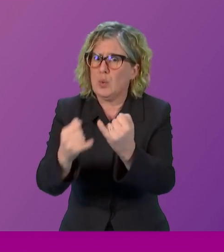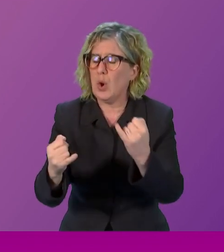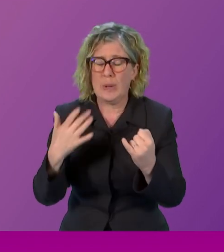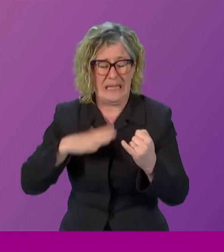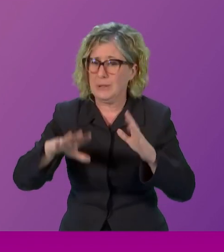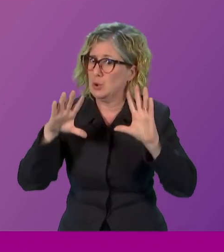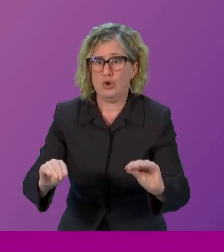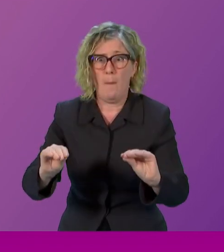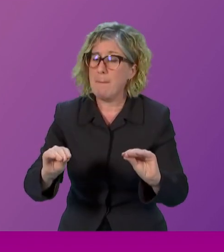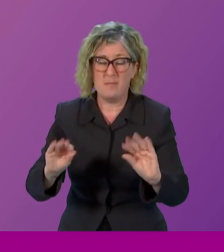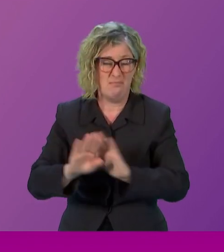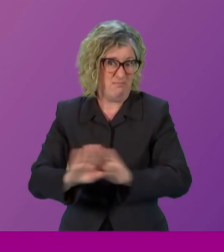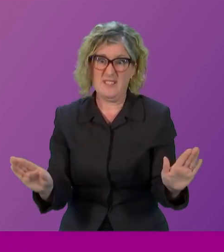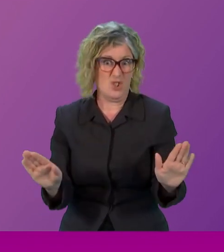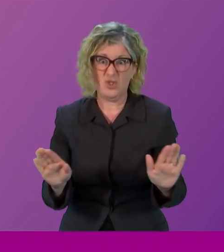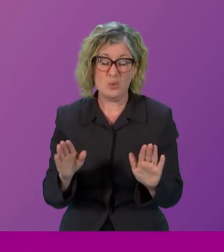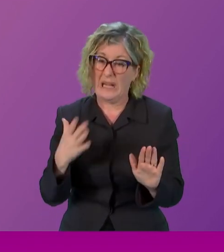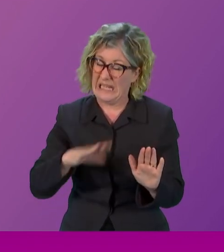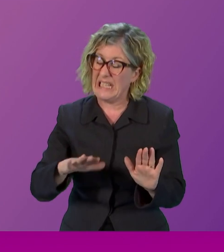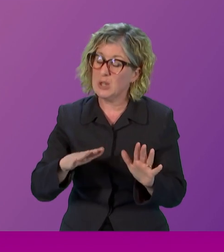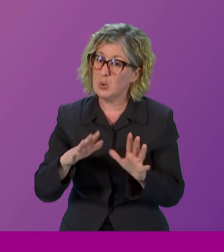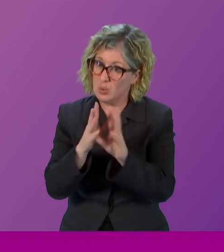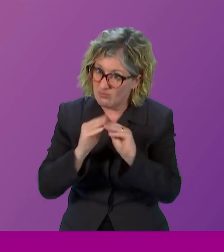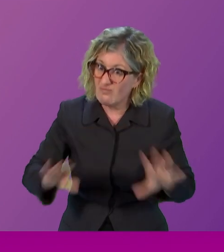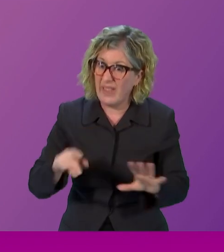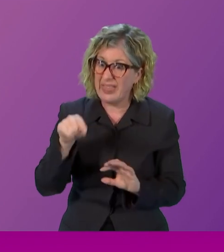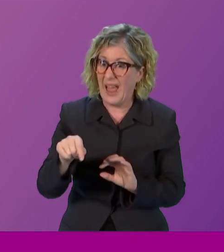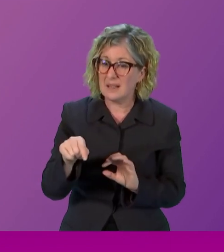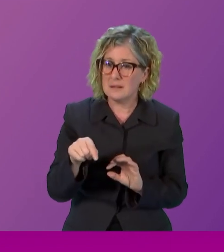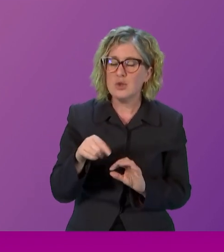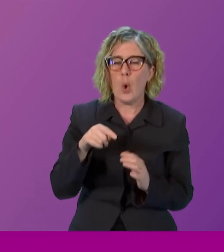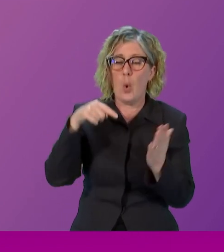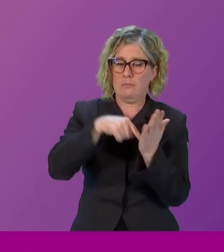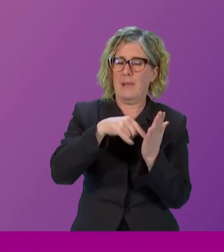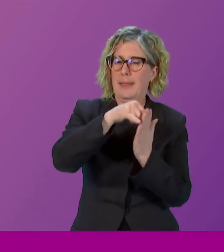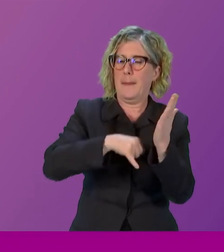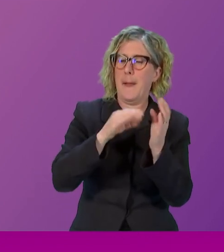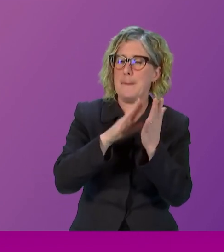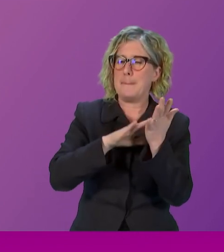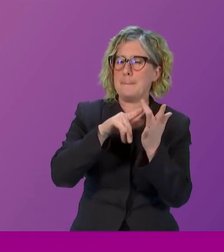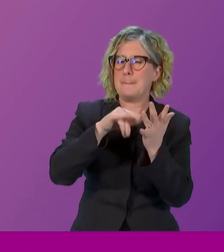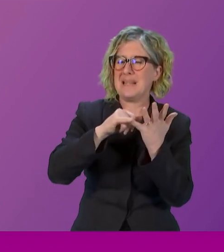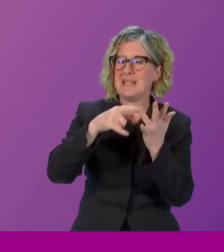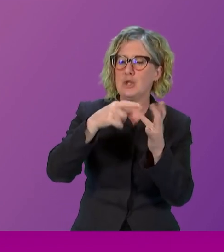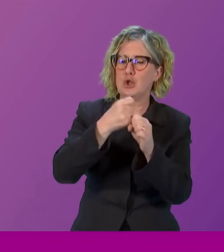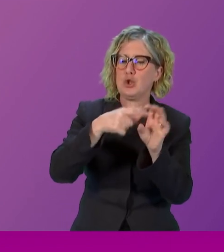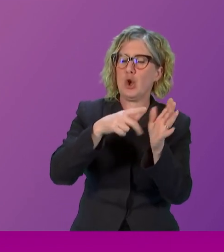got to find a way to tackle it. So the misogyny bill will be, I think, an important discussion that we need to have. I think devil's always in the detail when